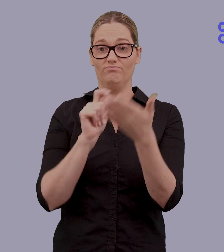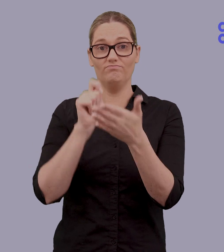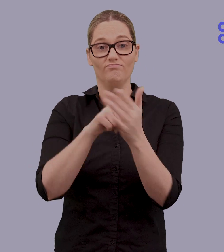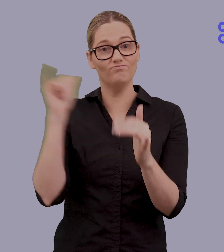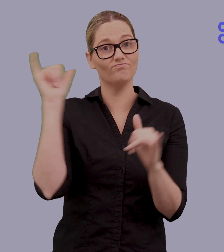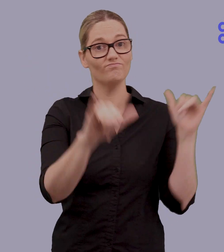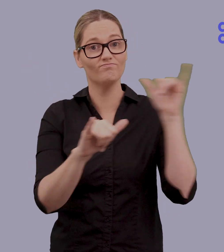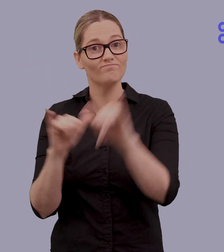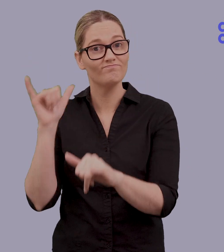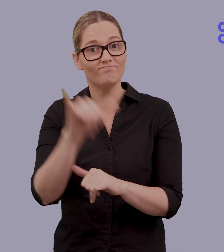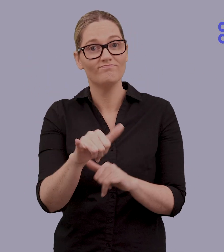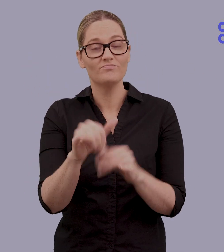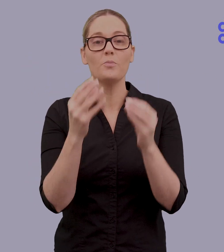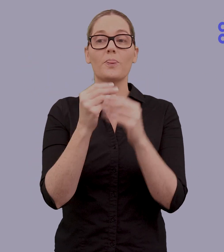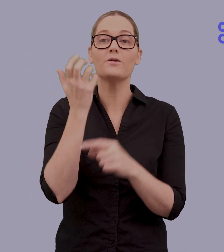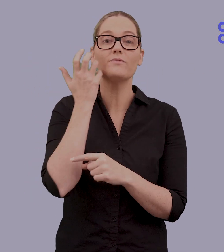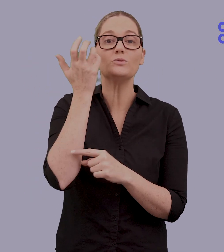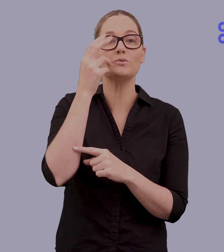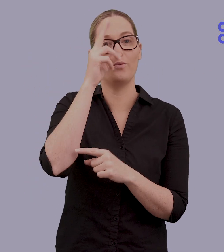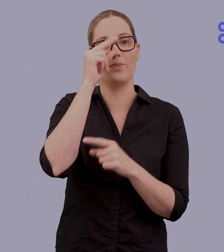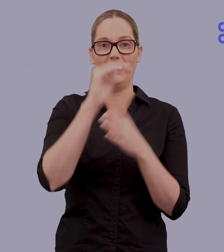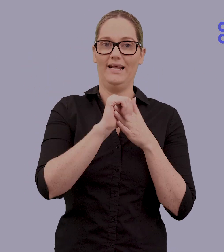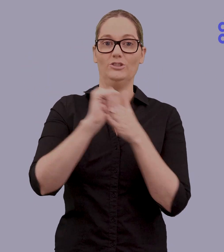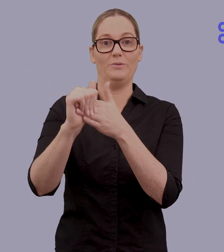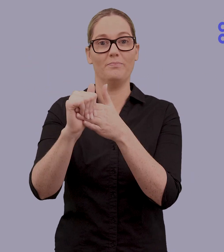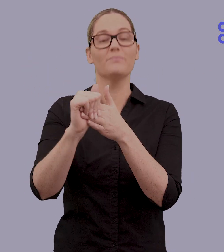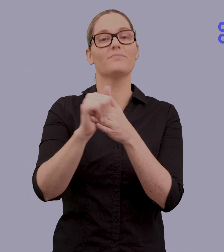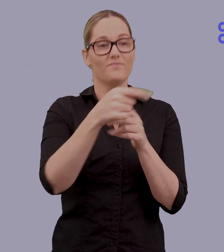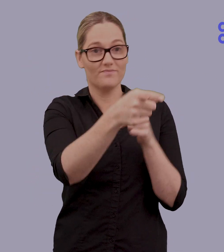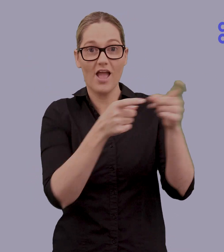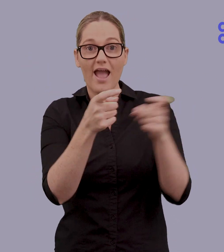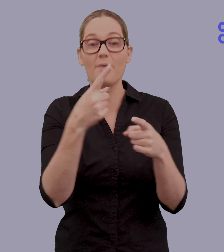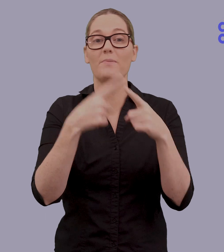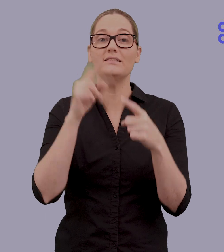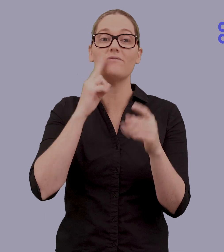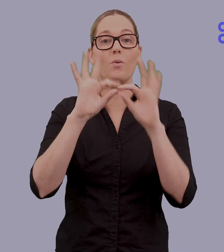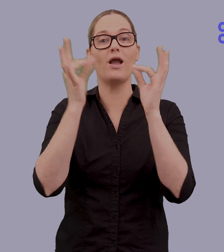along with invited future young leaders from Deaf organisations nationwide.